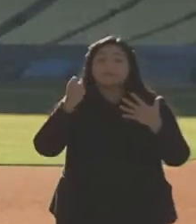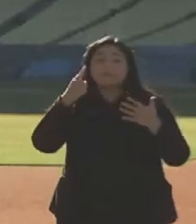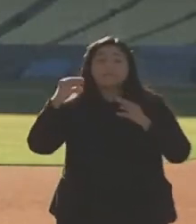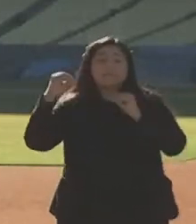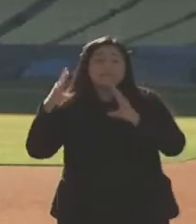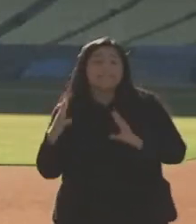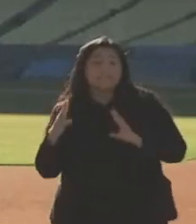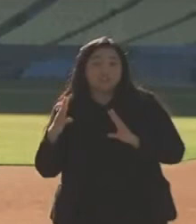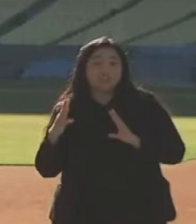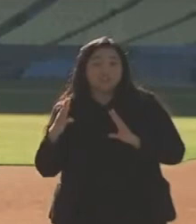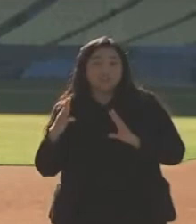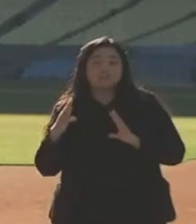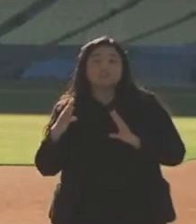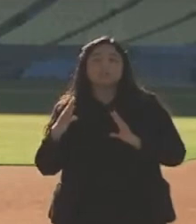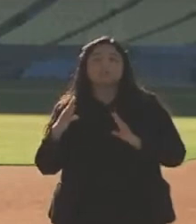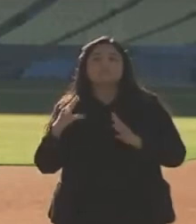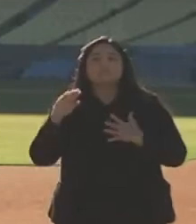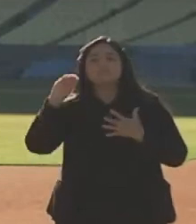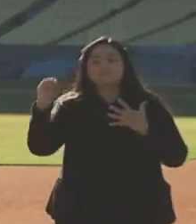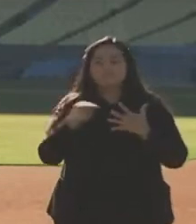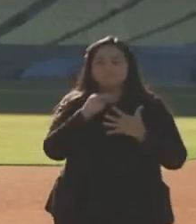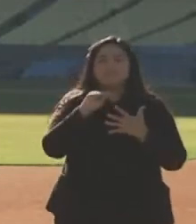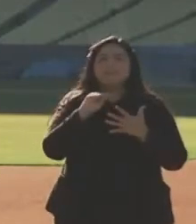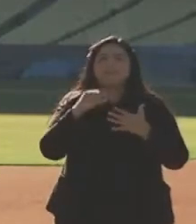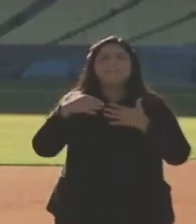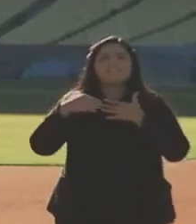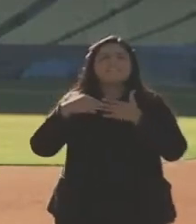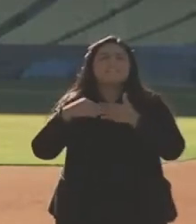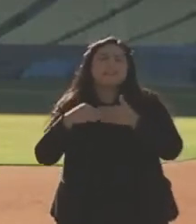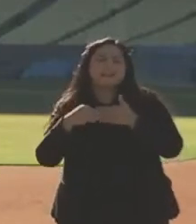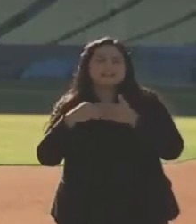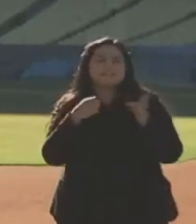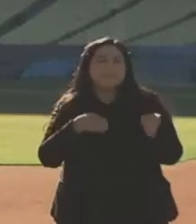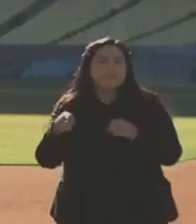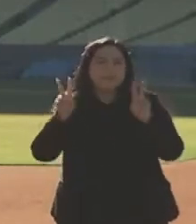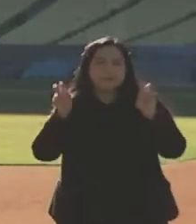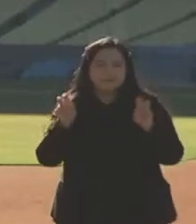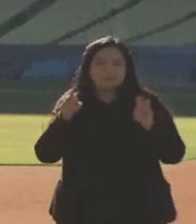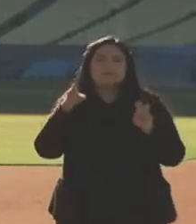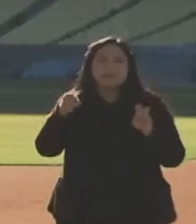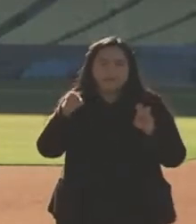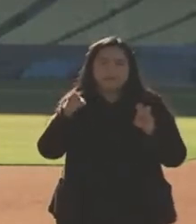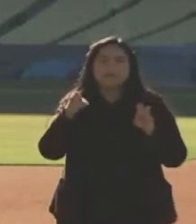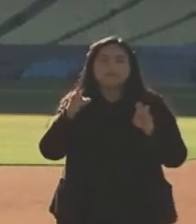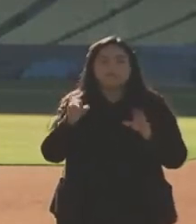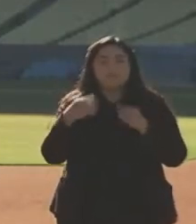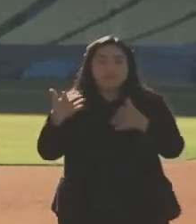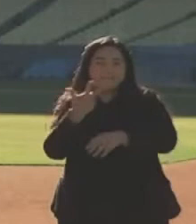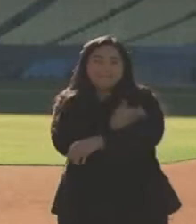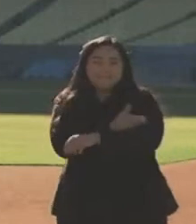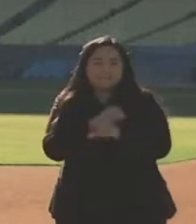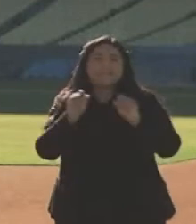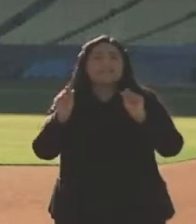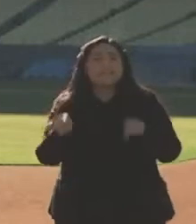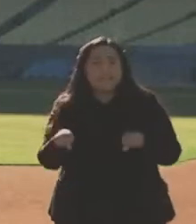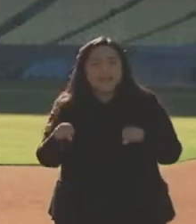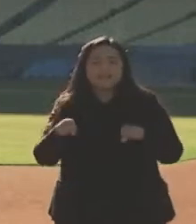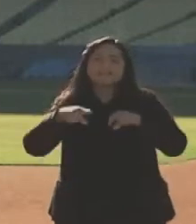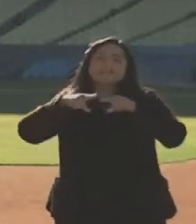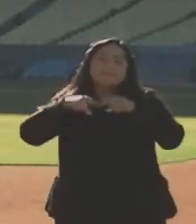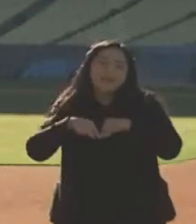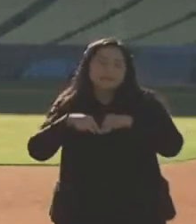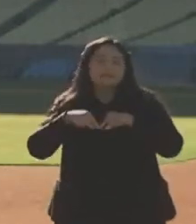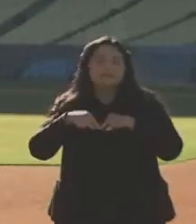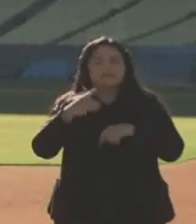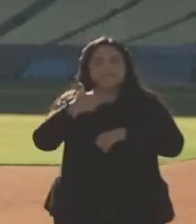in that flex plan. Teachers can be provided those vaccines based upon availability. Again,